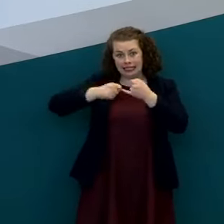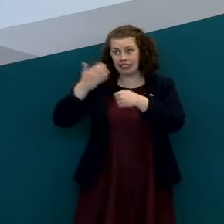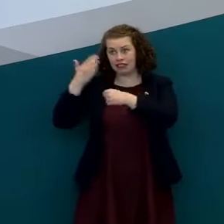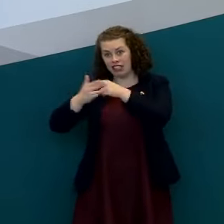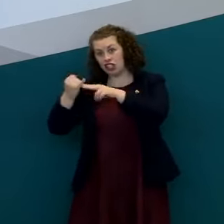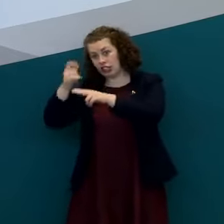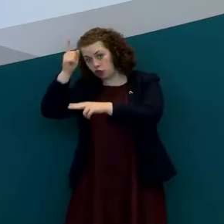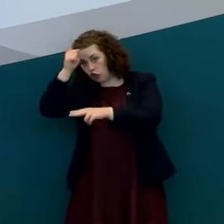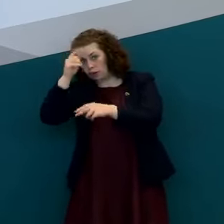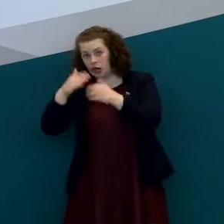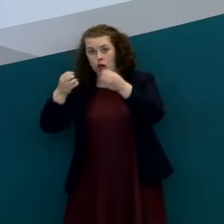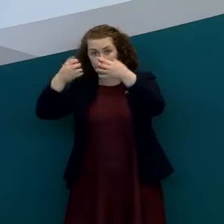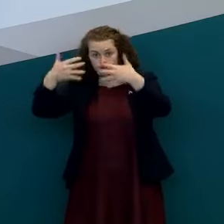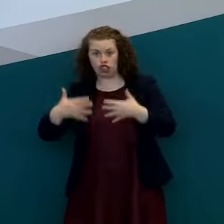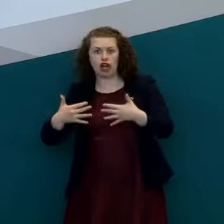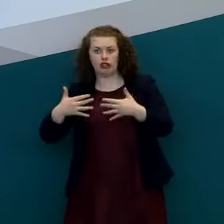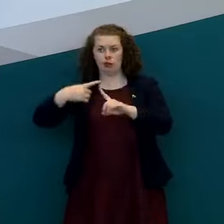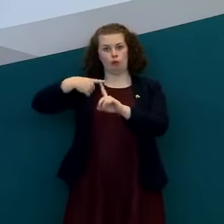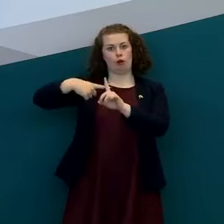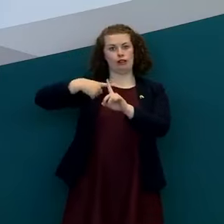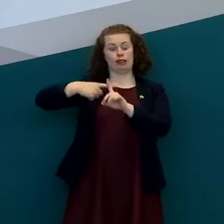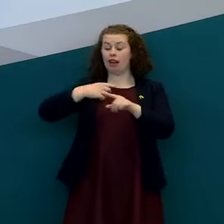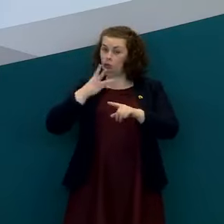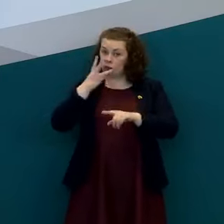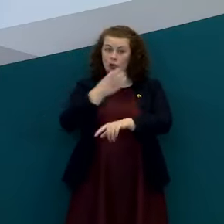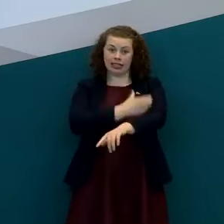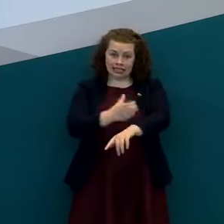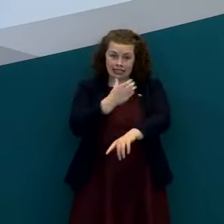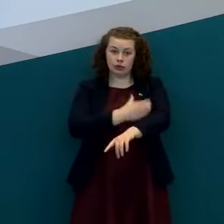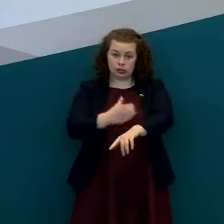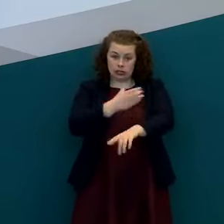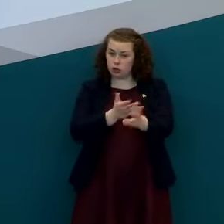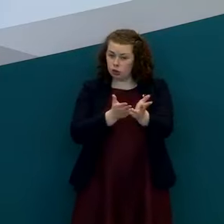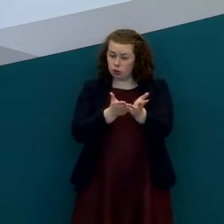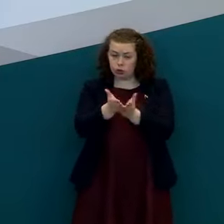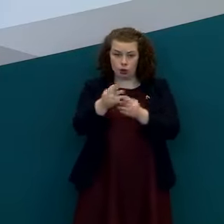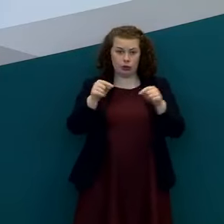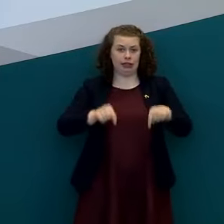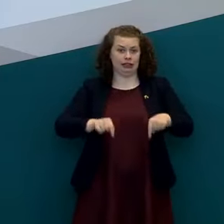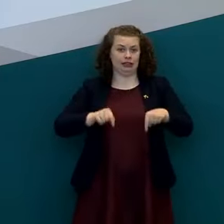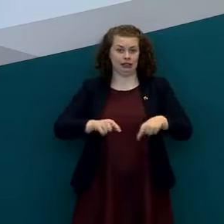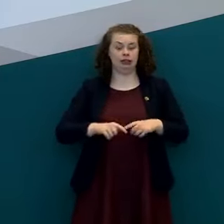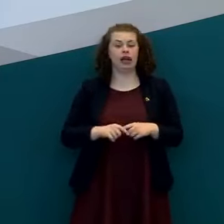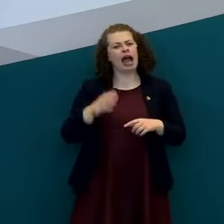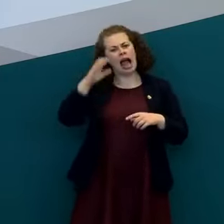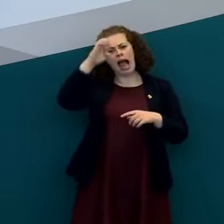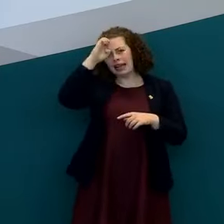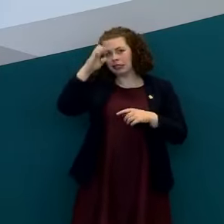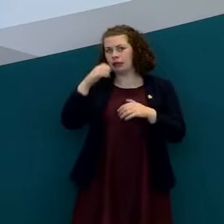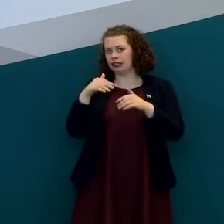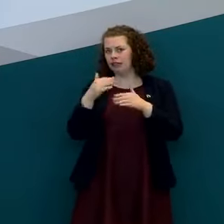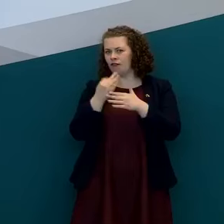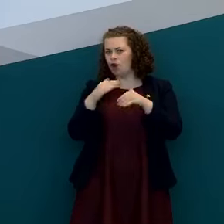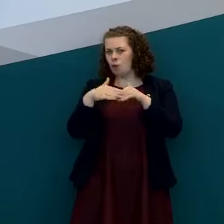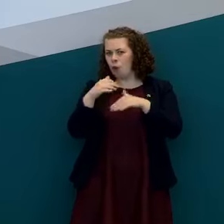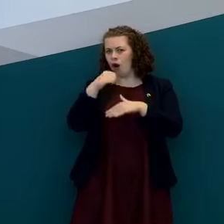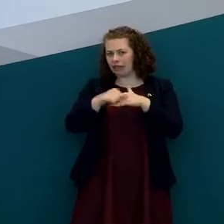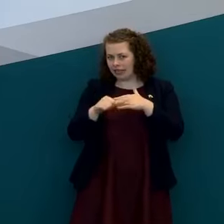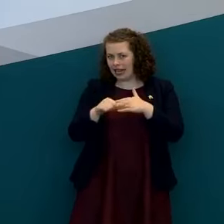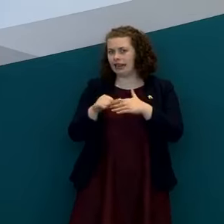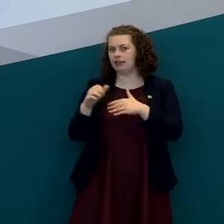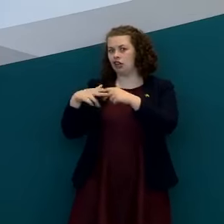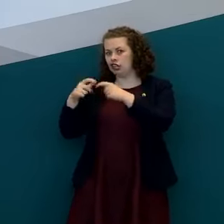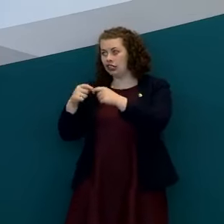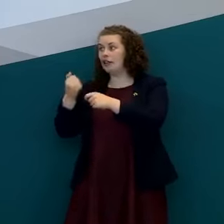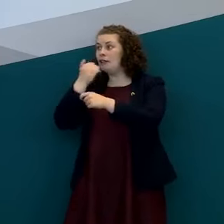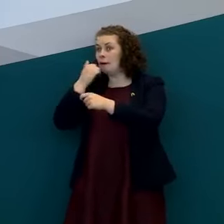and the numbers positive and we'll continue to do that until we get to the end of those which i expect will be a number of other days before we get to the end of that